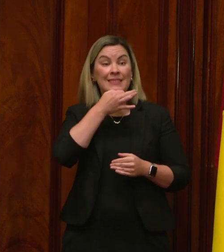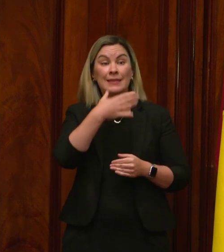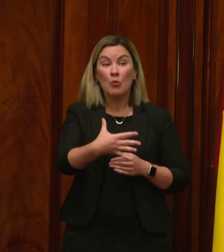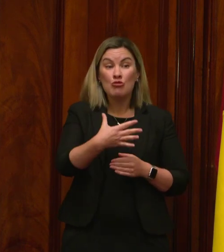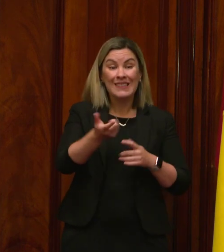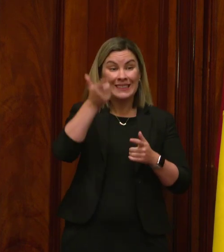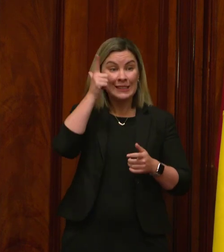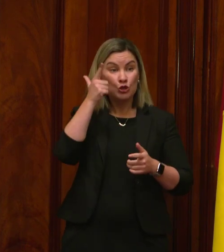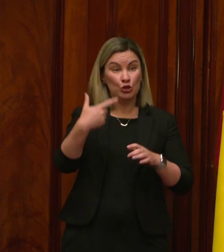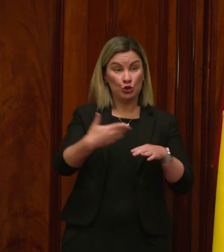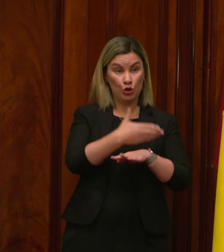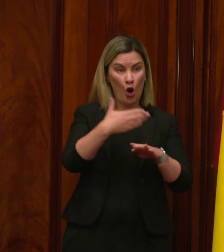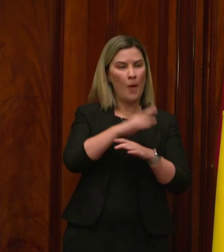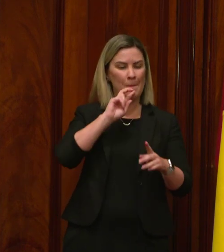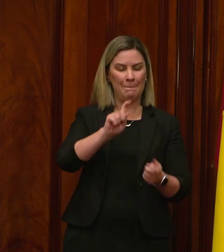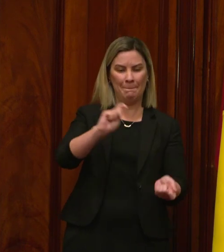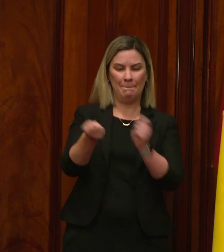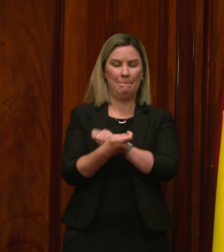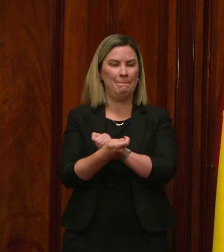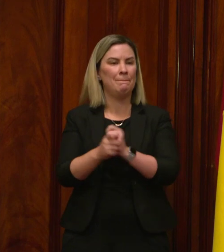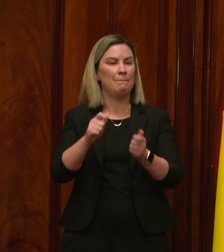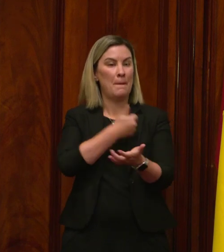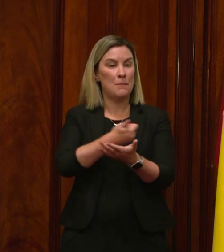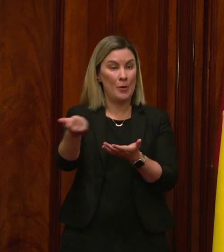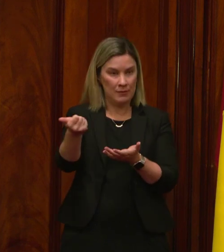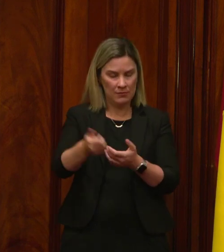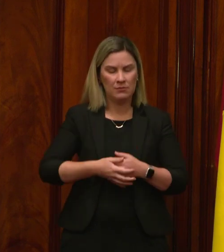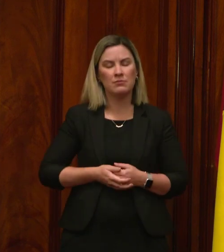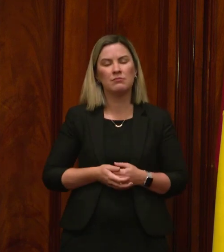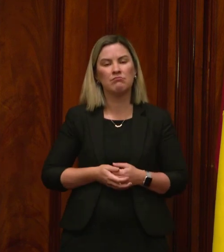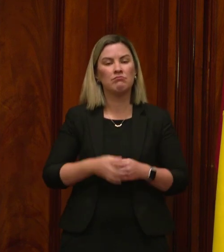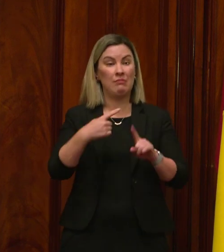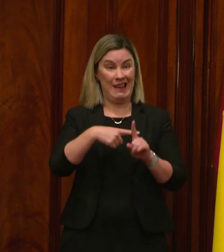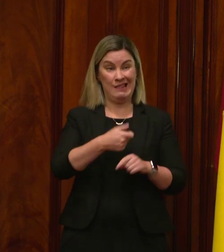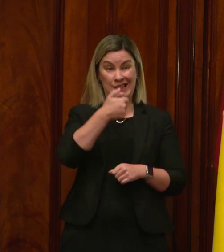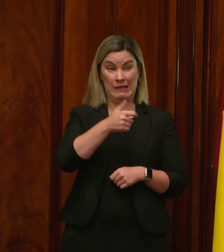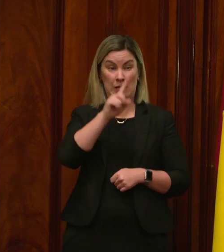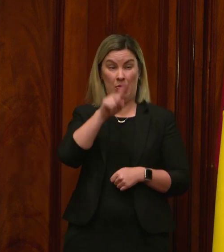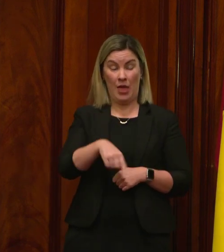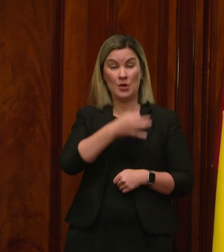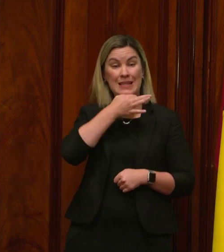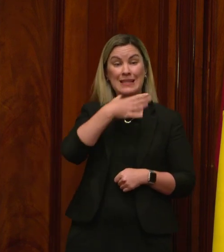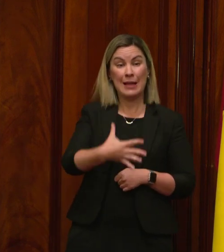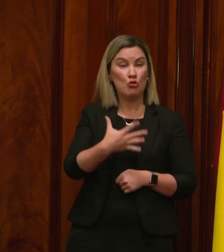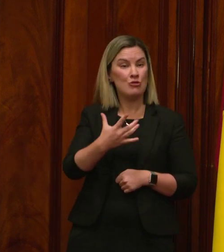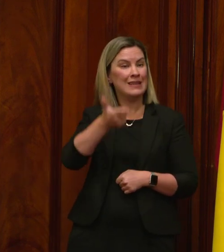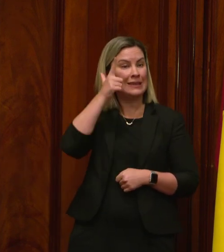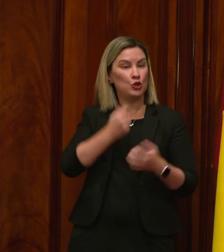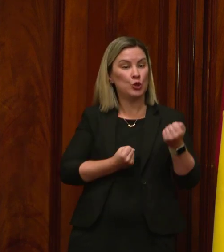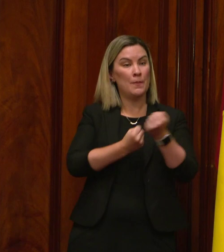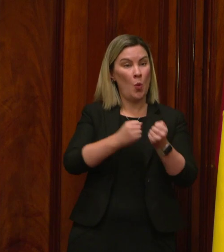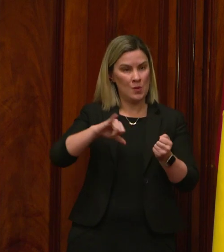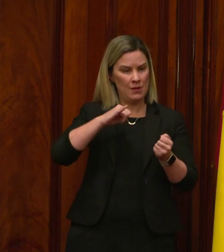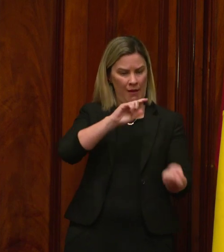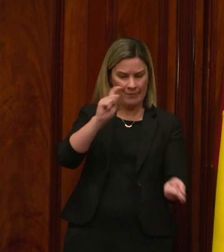roles into permanent positions, as well as converting 6,000 temporary teacher support staff roles into permanent